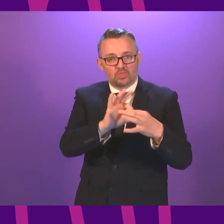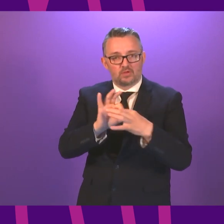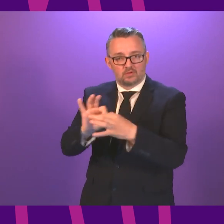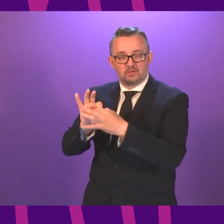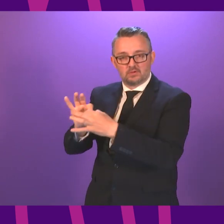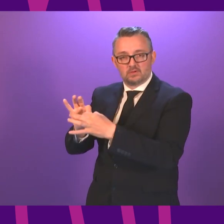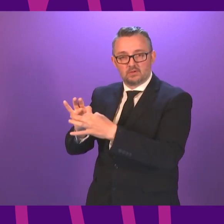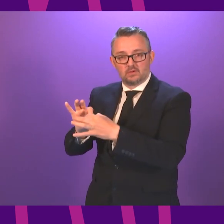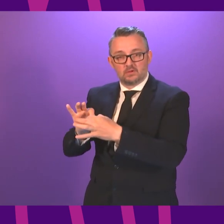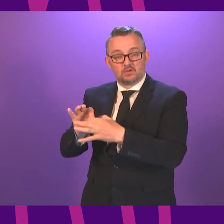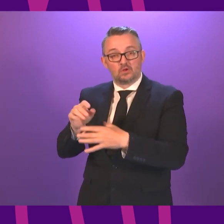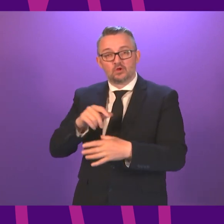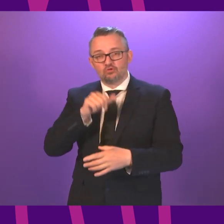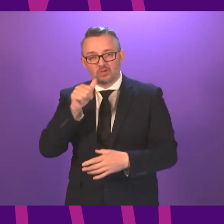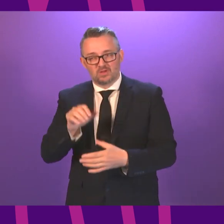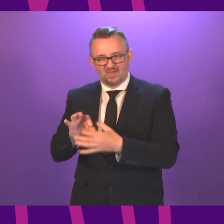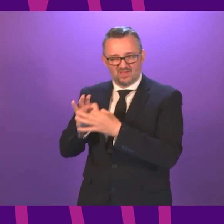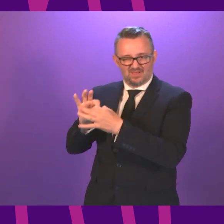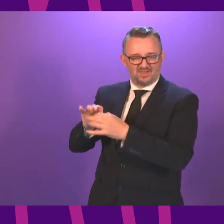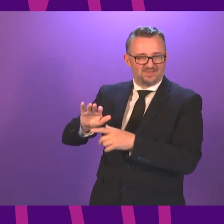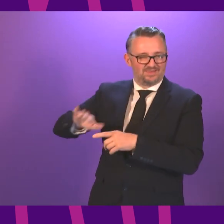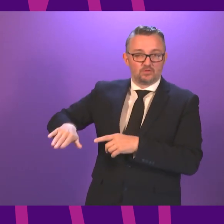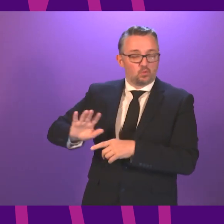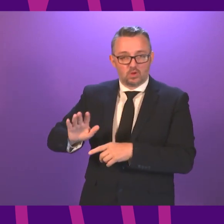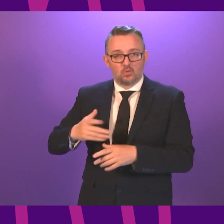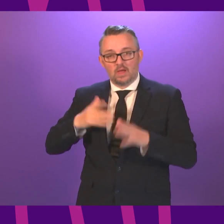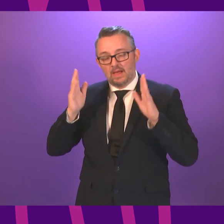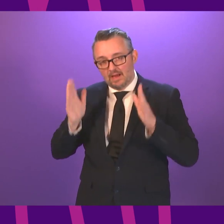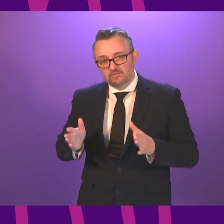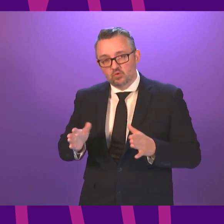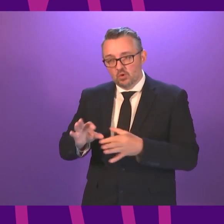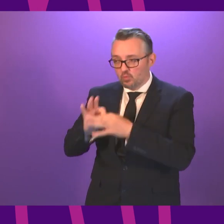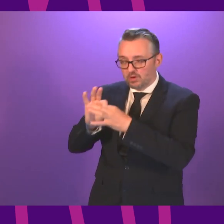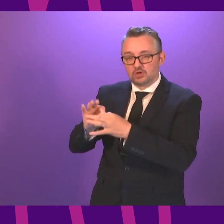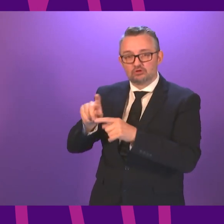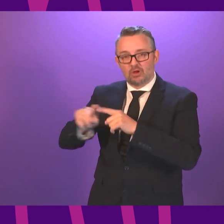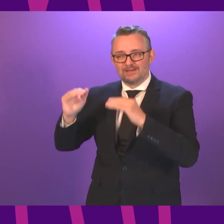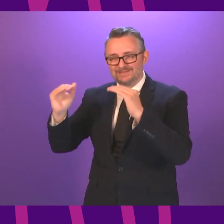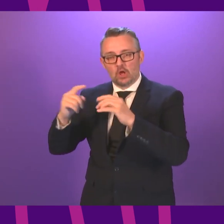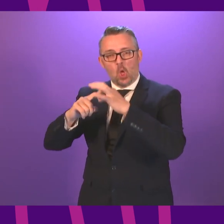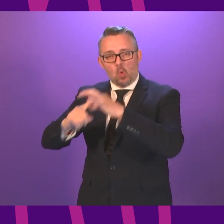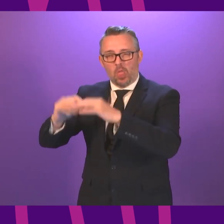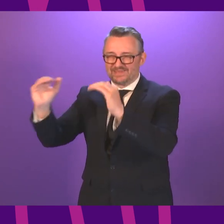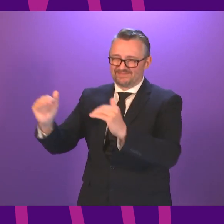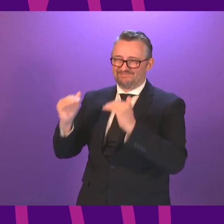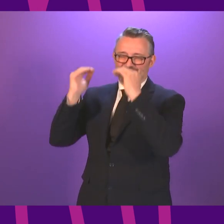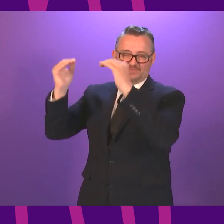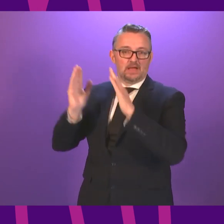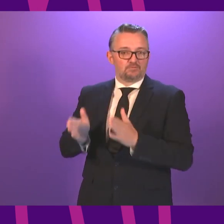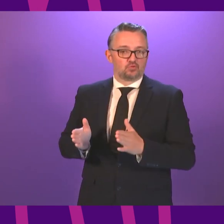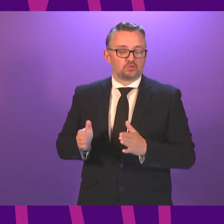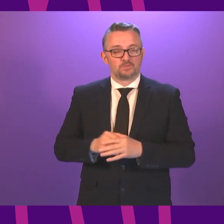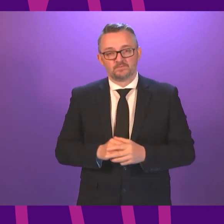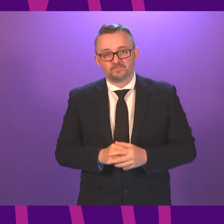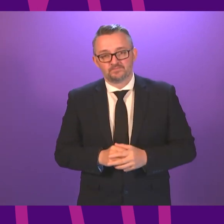not to find the lowest common denominator, but as a way of raising the bar ever higher. That